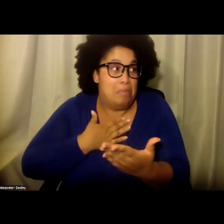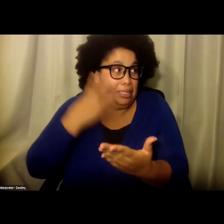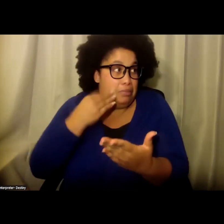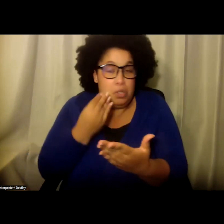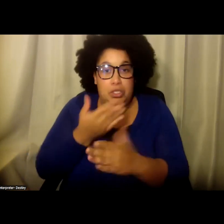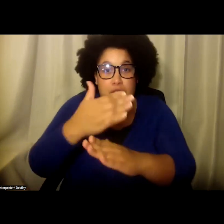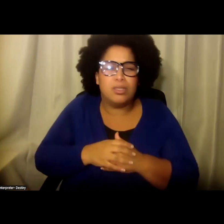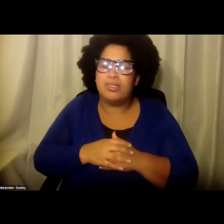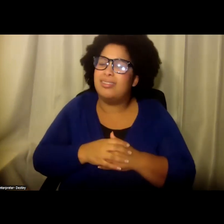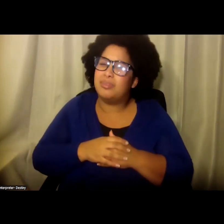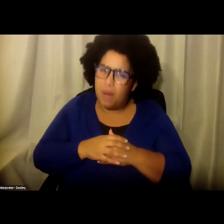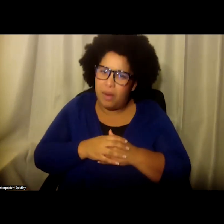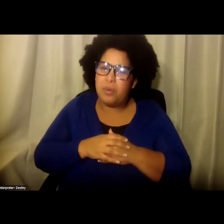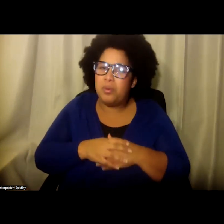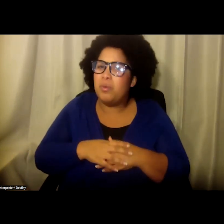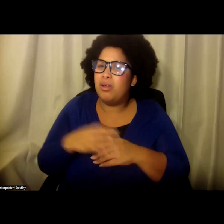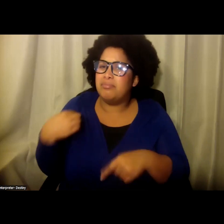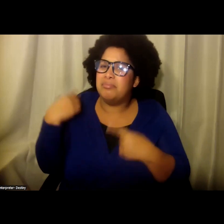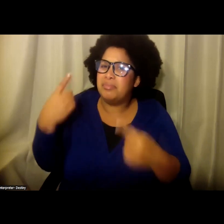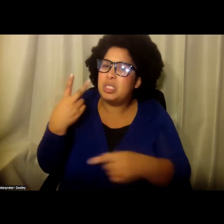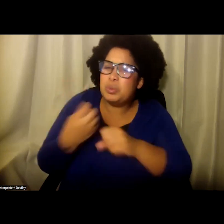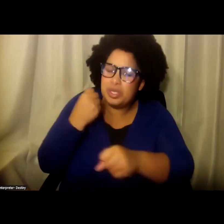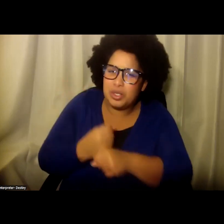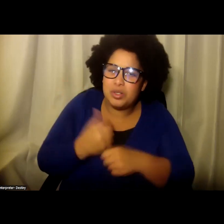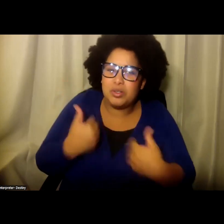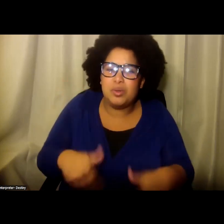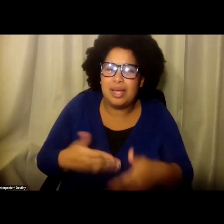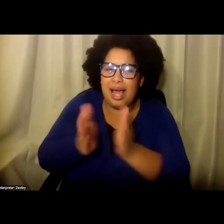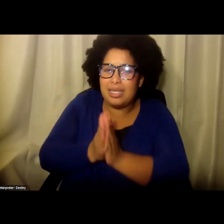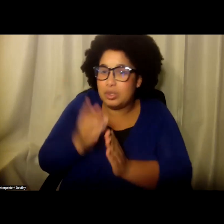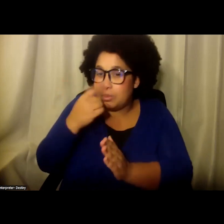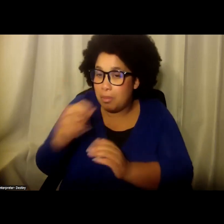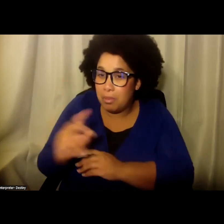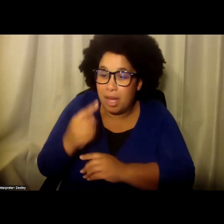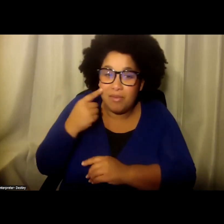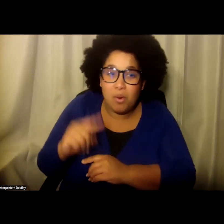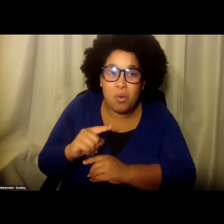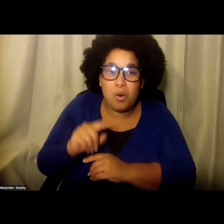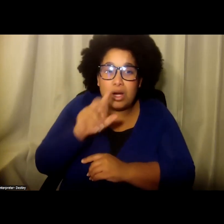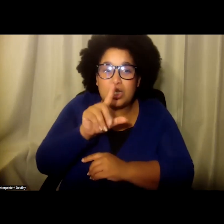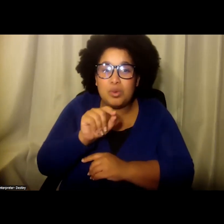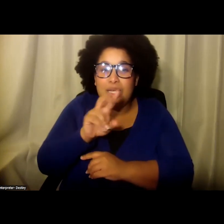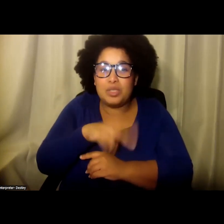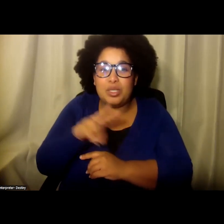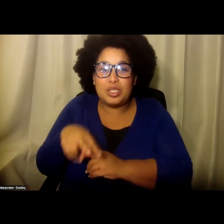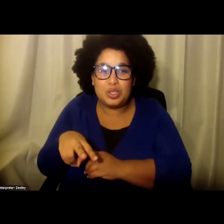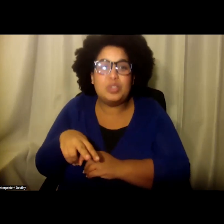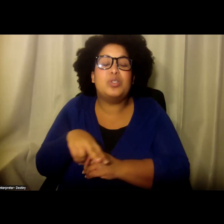with somebody else. Over the course of the couple of years, we had asked them to come back for a 2022 series